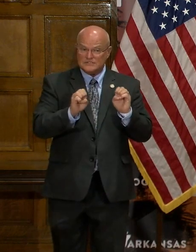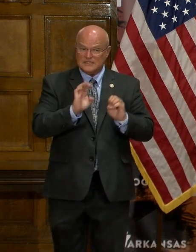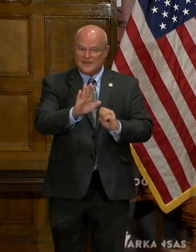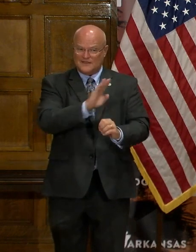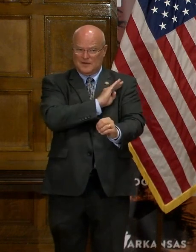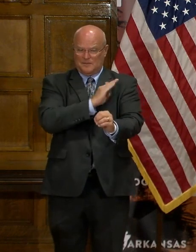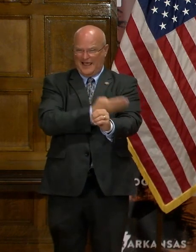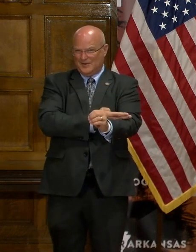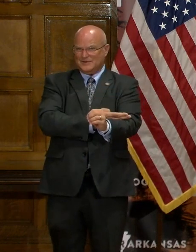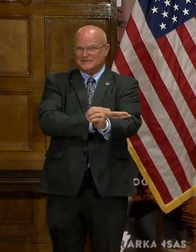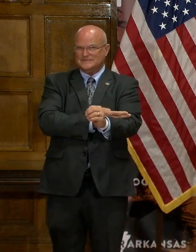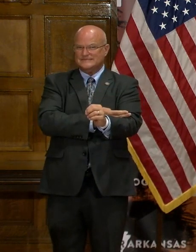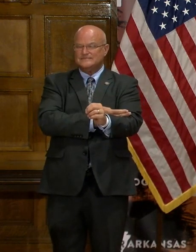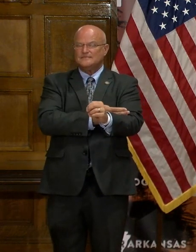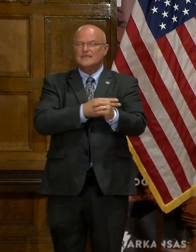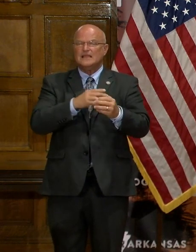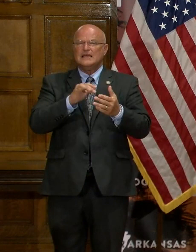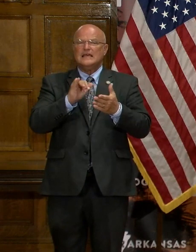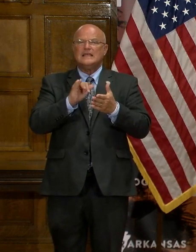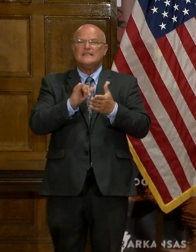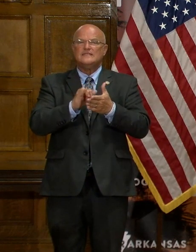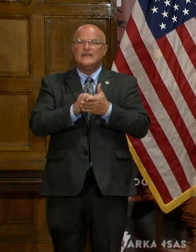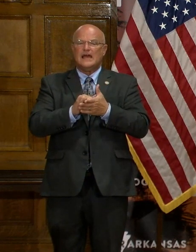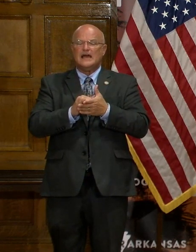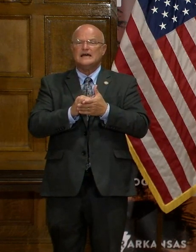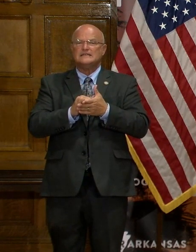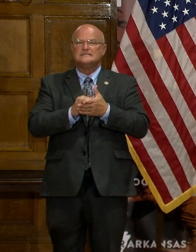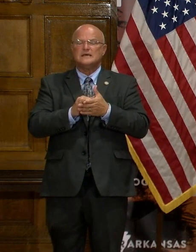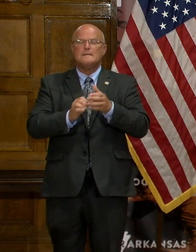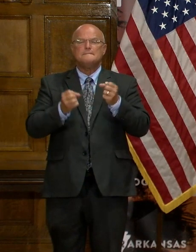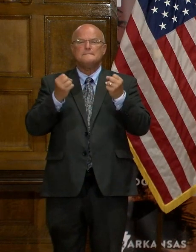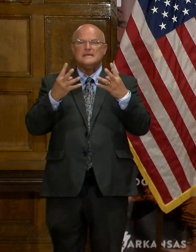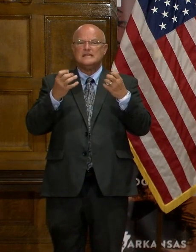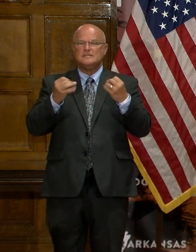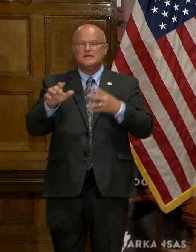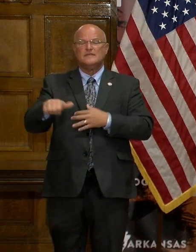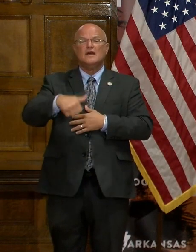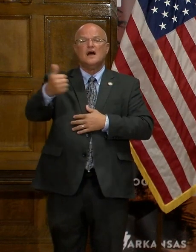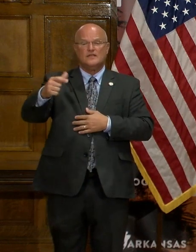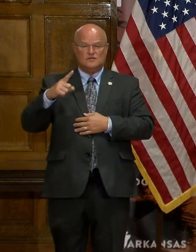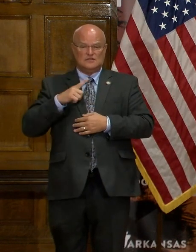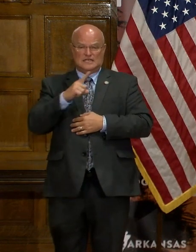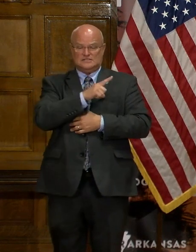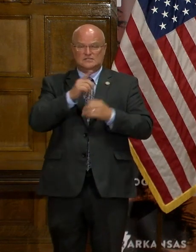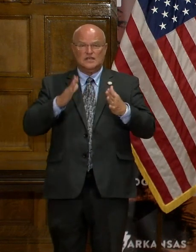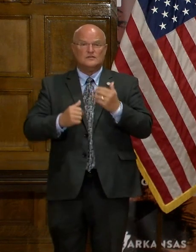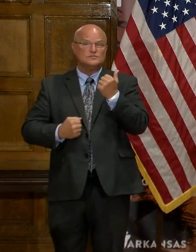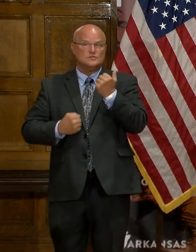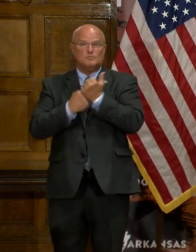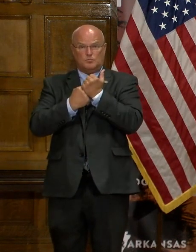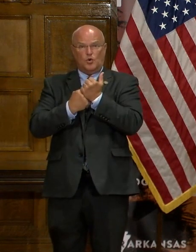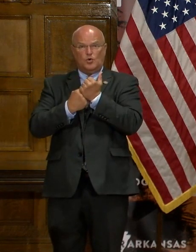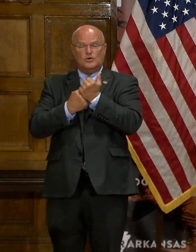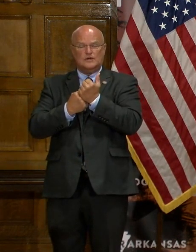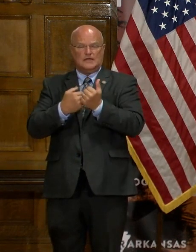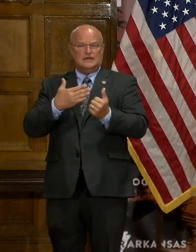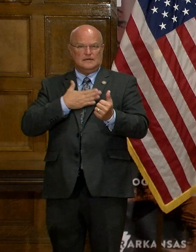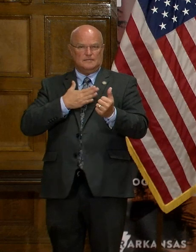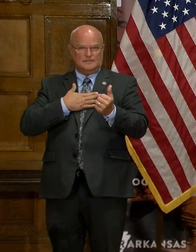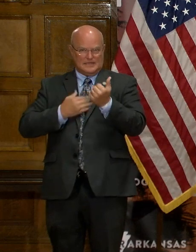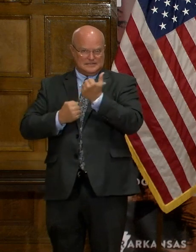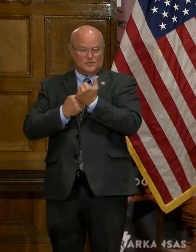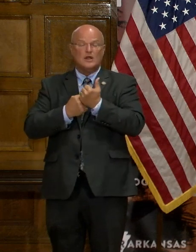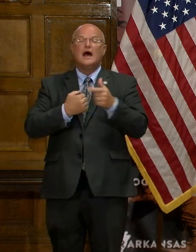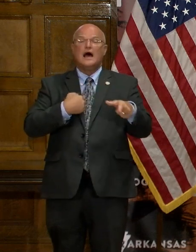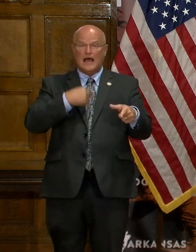power. It is broadly supported by the vast majority of legislators. And I'm grateful for their support.